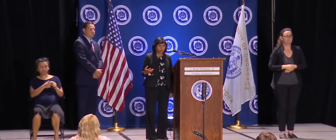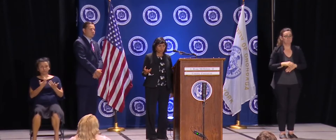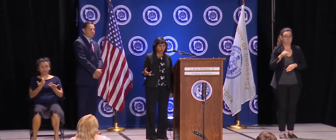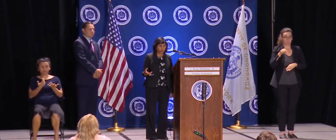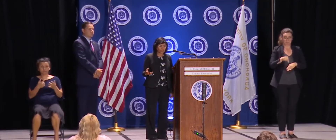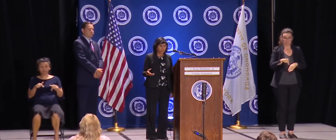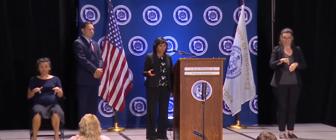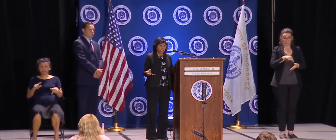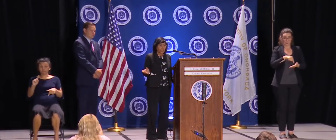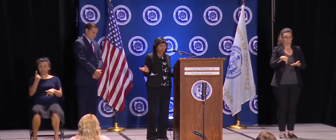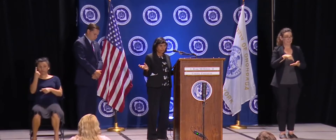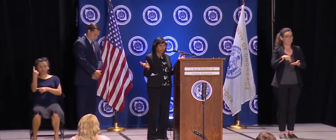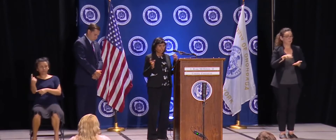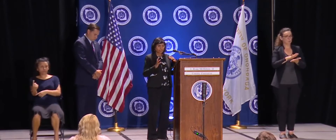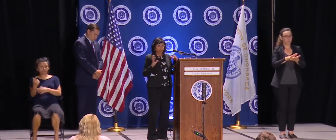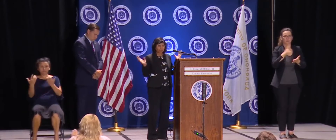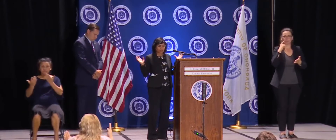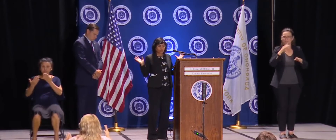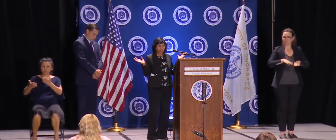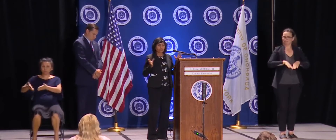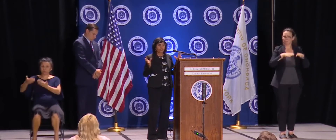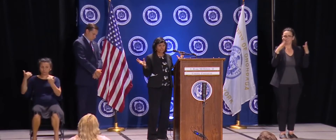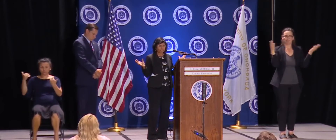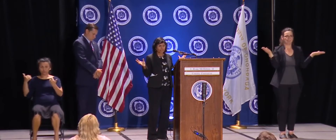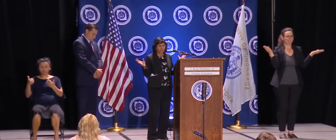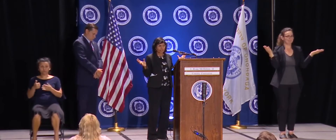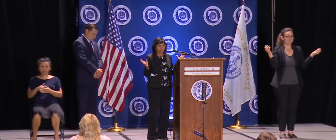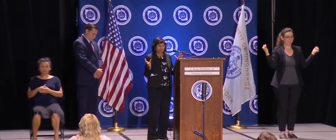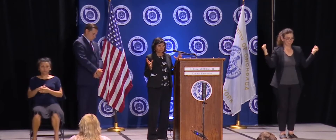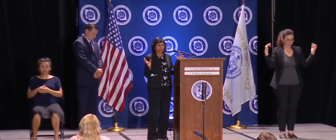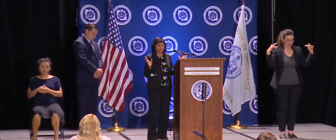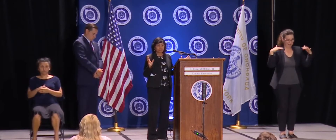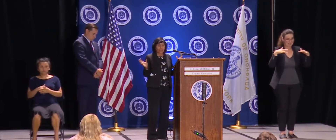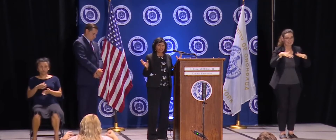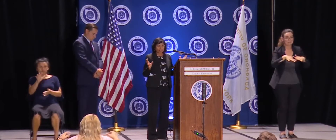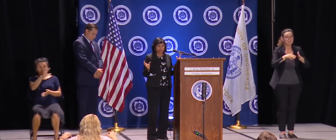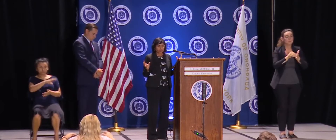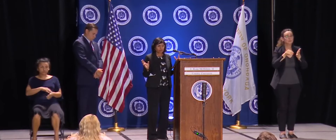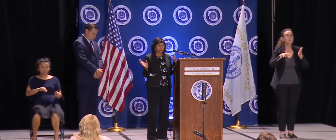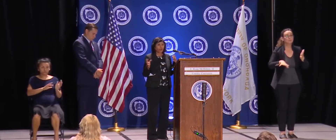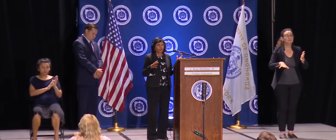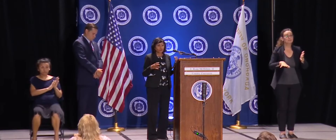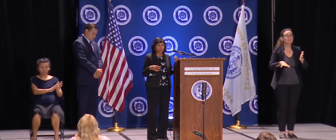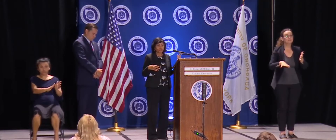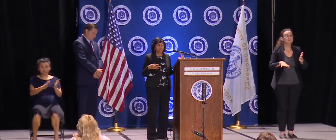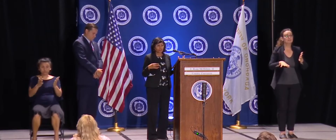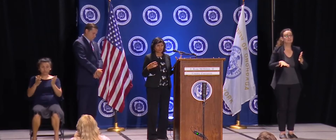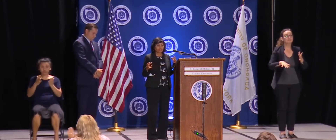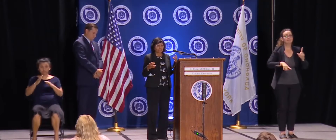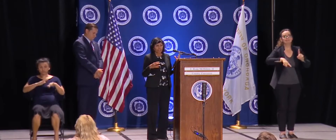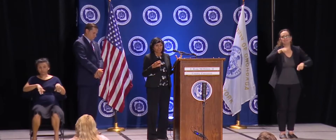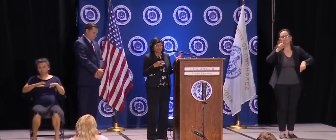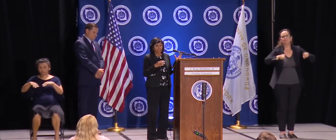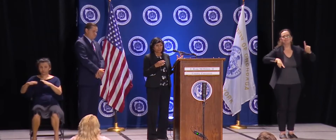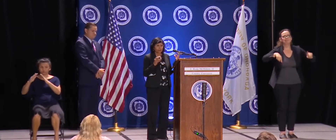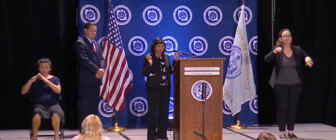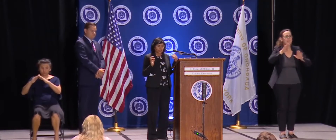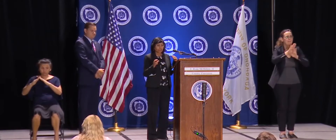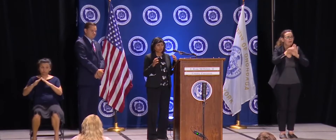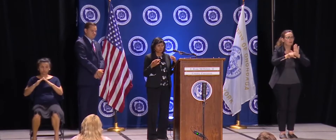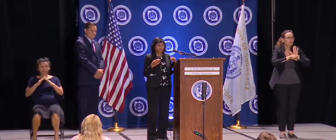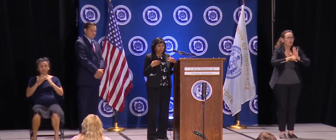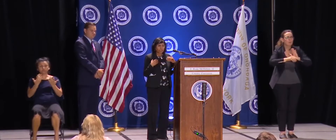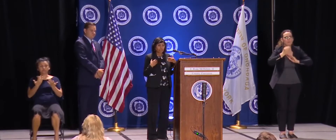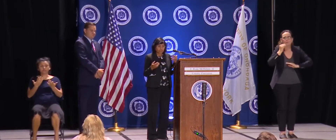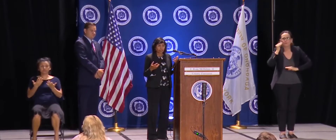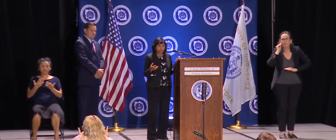right? The schools are open. Everybody's coming from different background, different homes and different. They, they bring